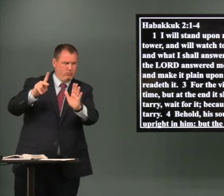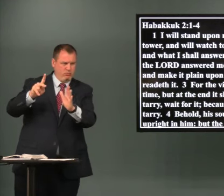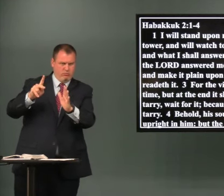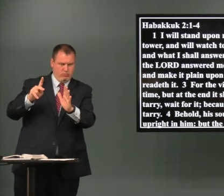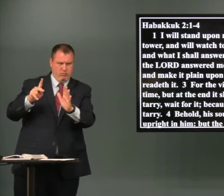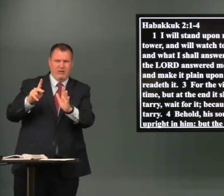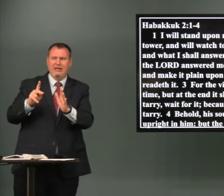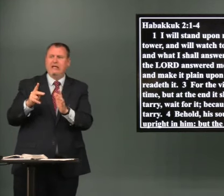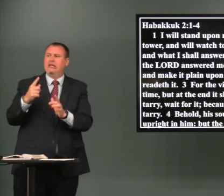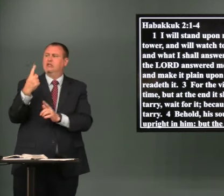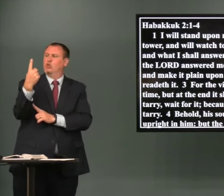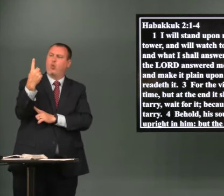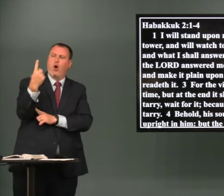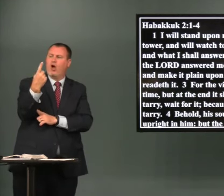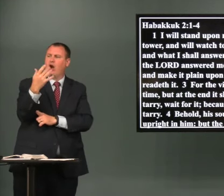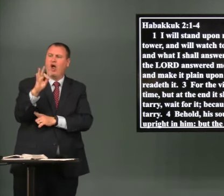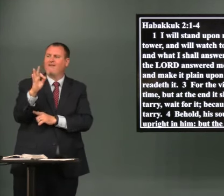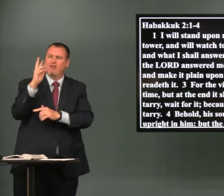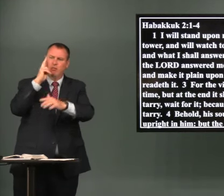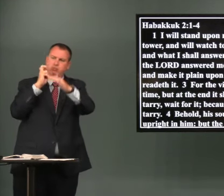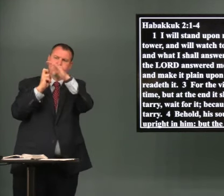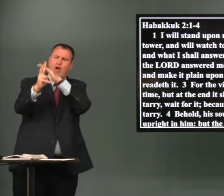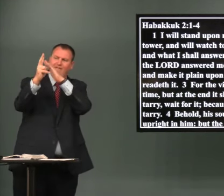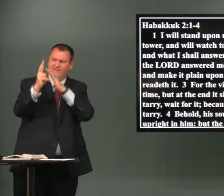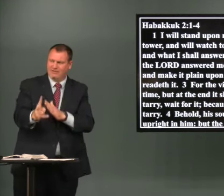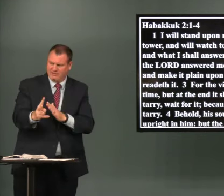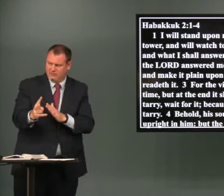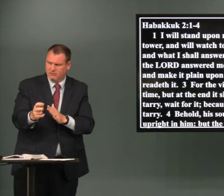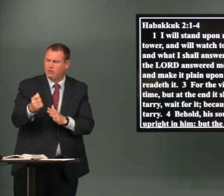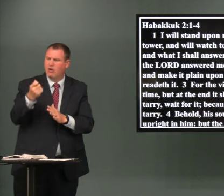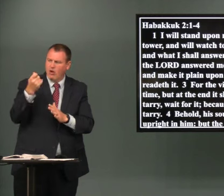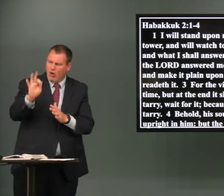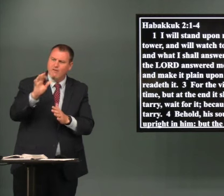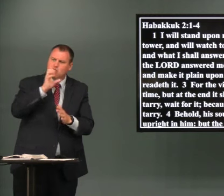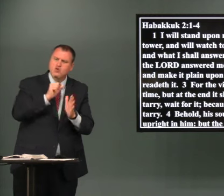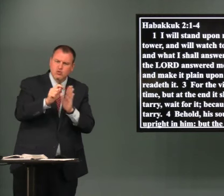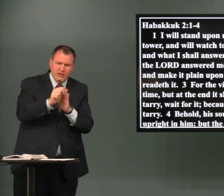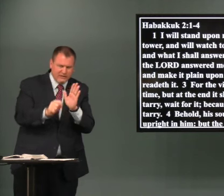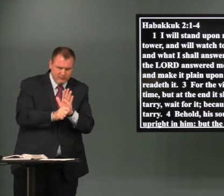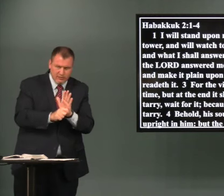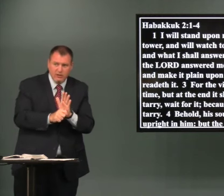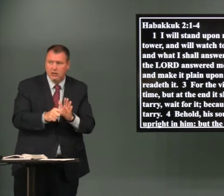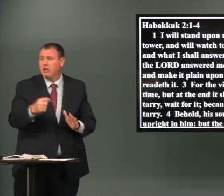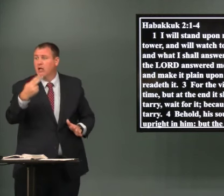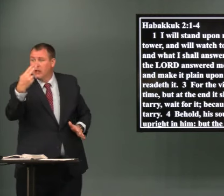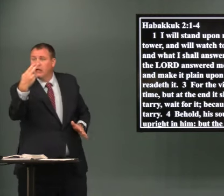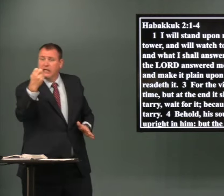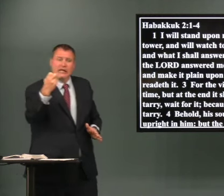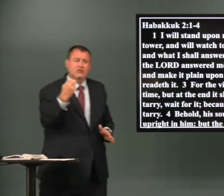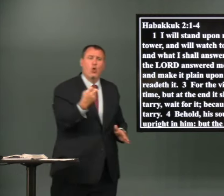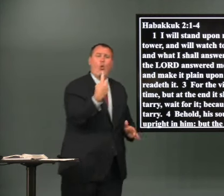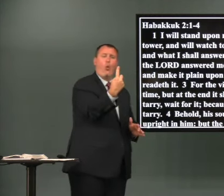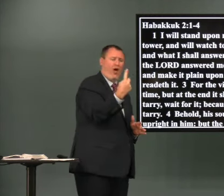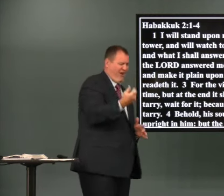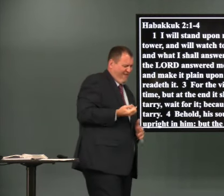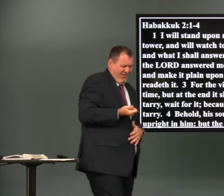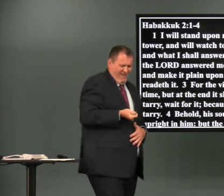Habakkuk it's one of the prophets of the Old Testament and he